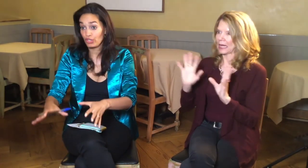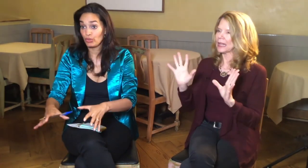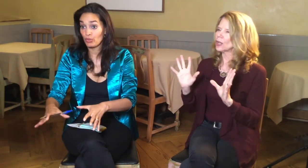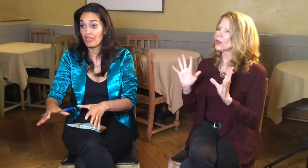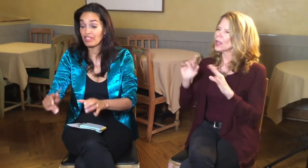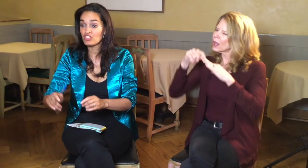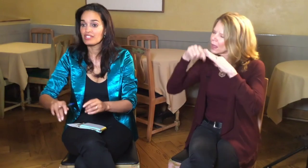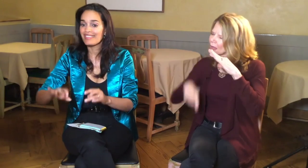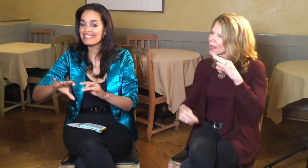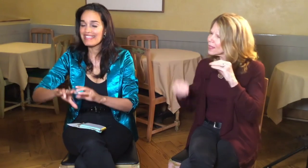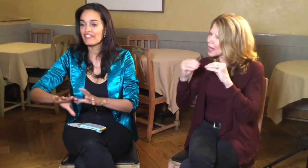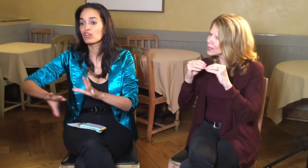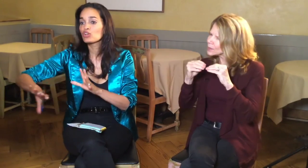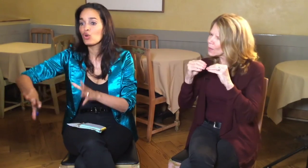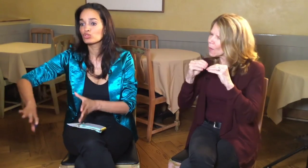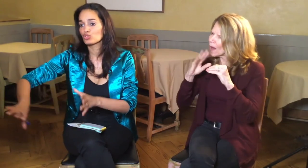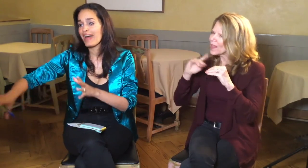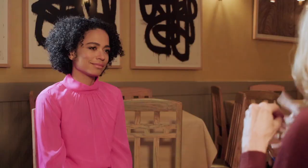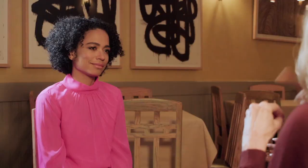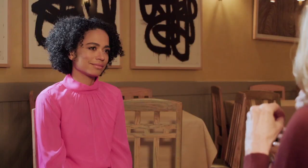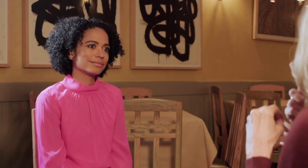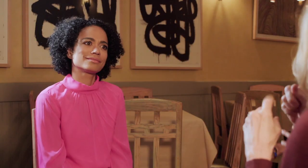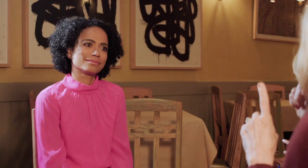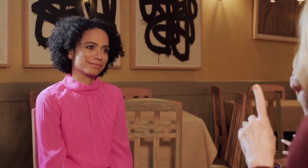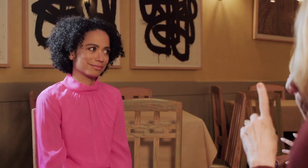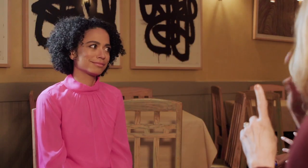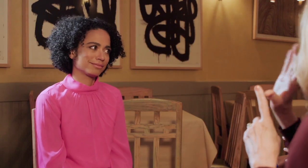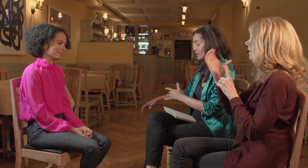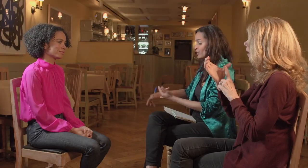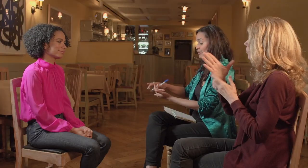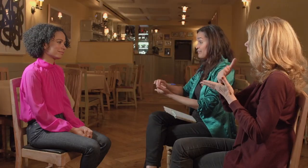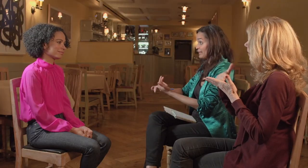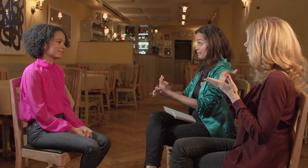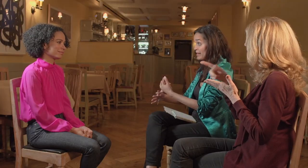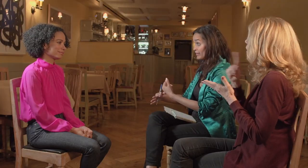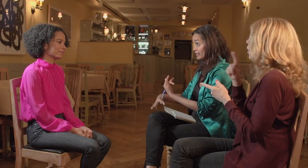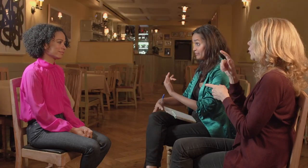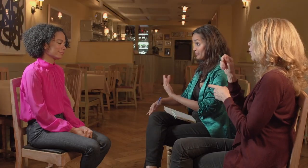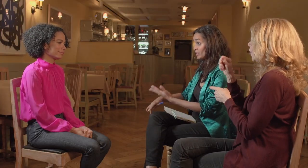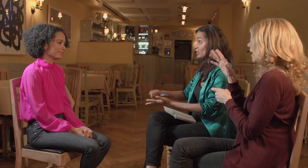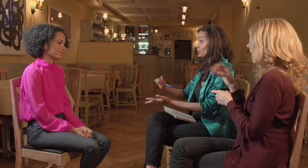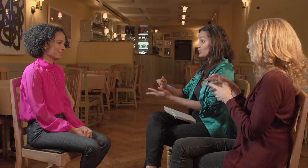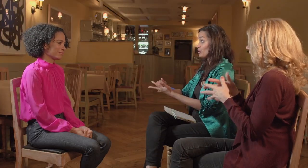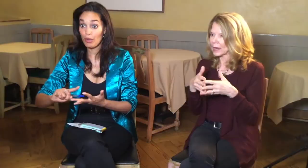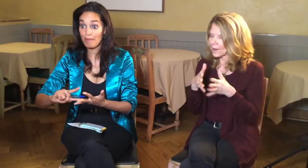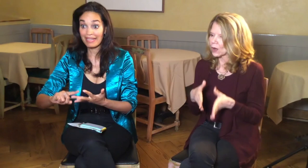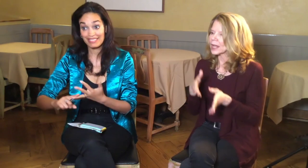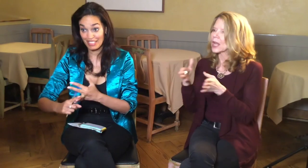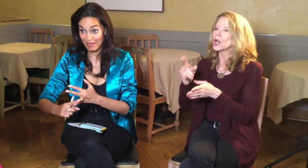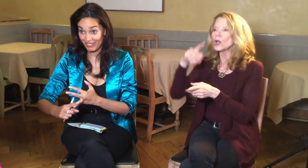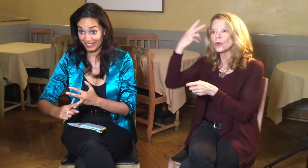you than just the deaf cultural aspect of you. You're African-American, you're Mexican-American.